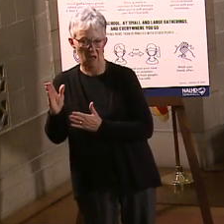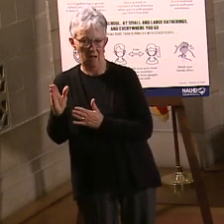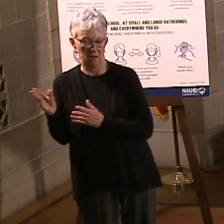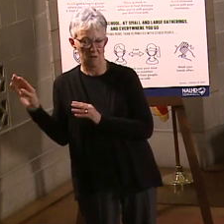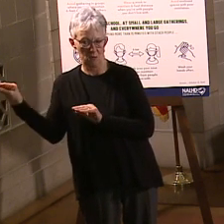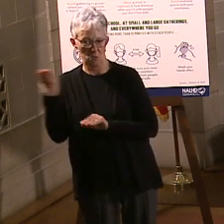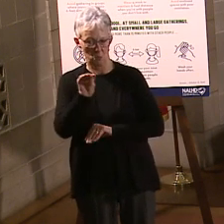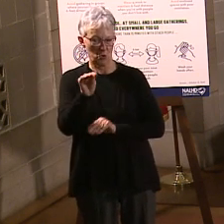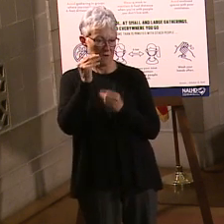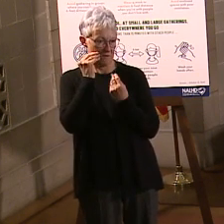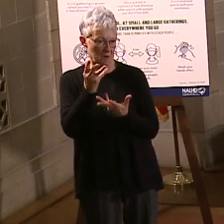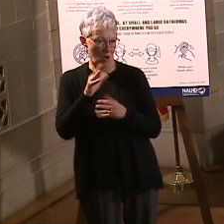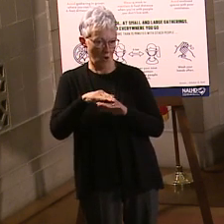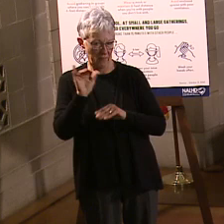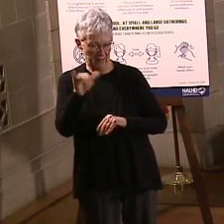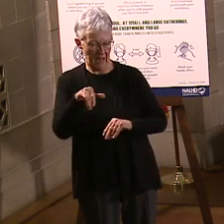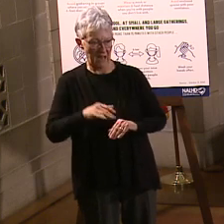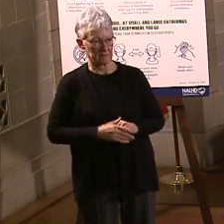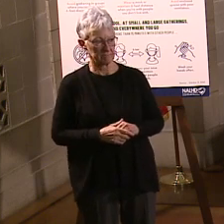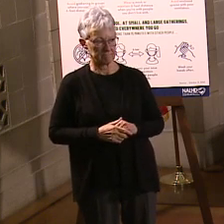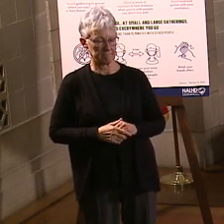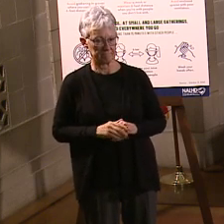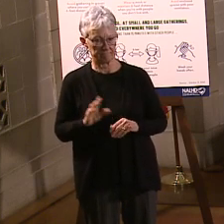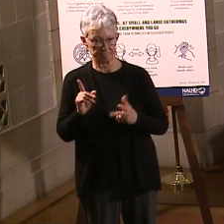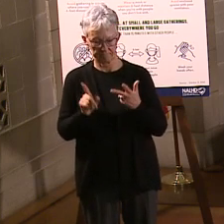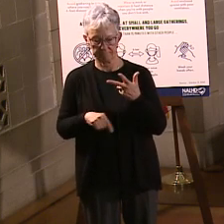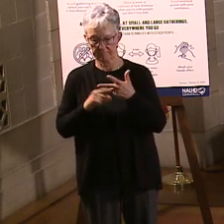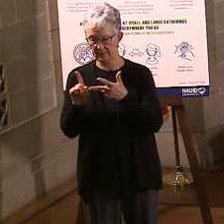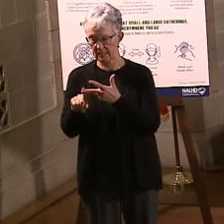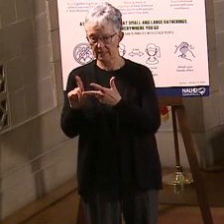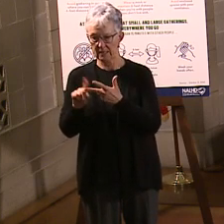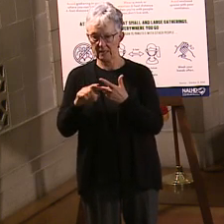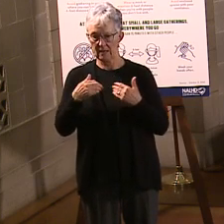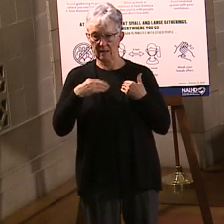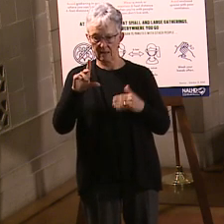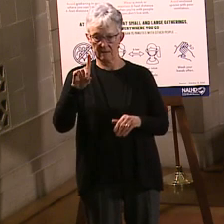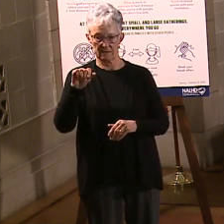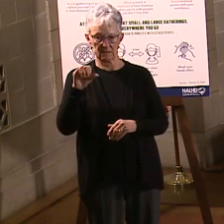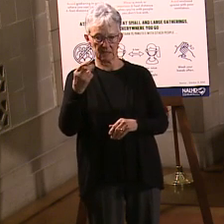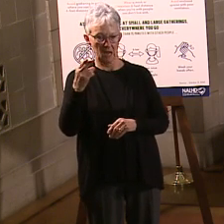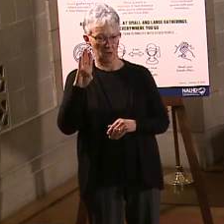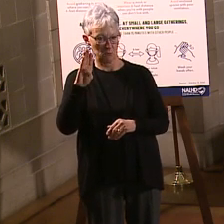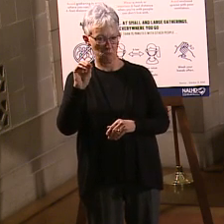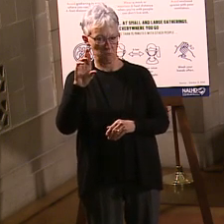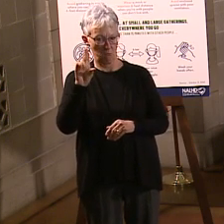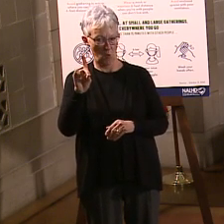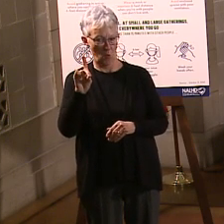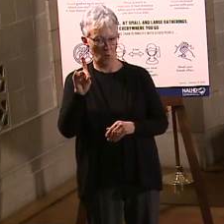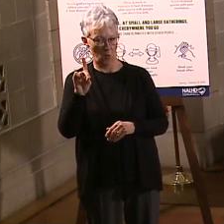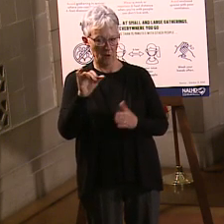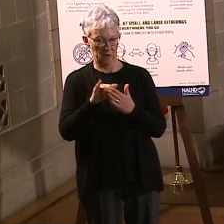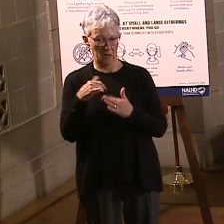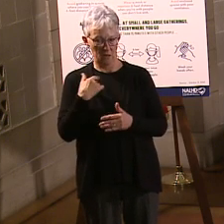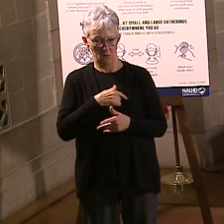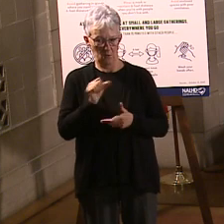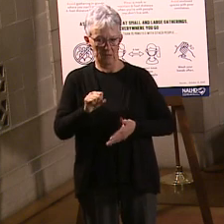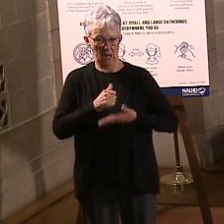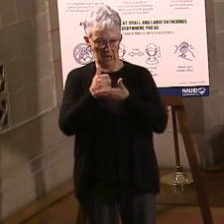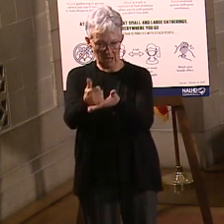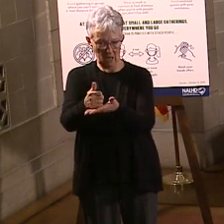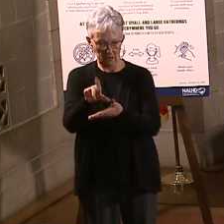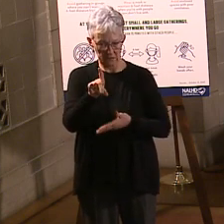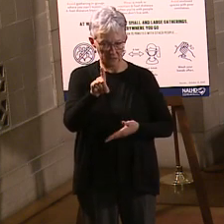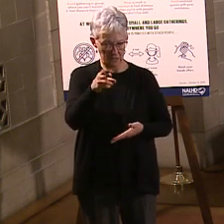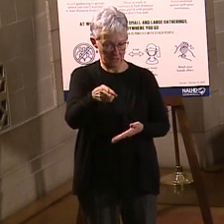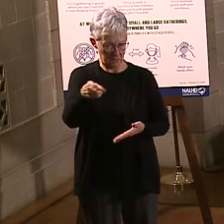right now, I want to focus on the portal. And behind that, there's a dashboard and a data warehouse so that we can help DHHS and the